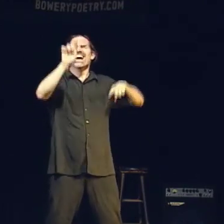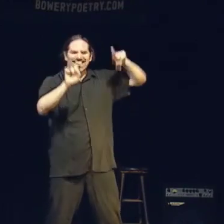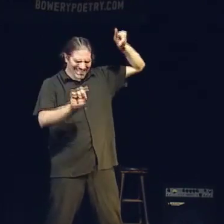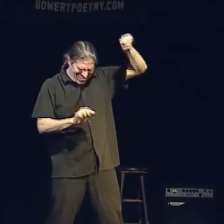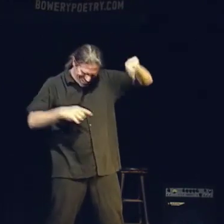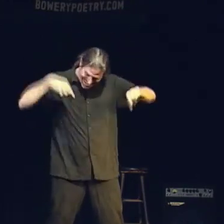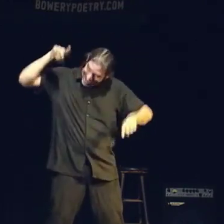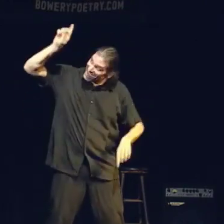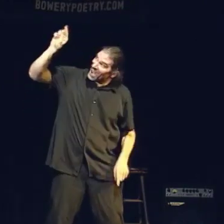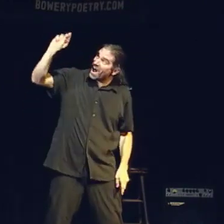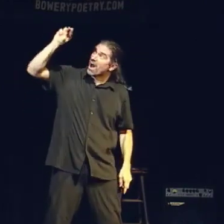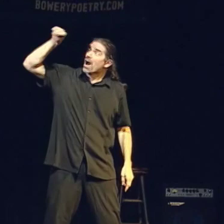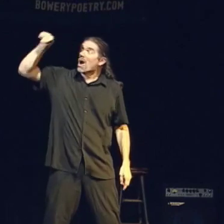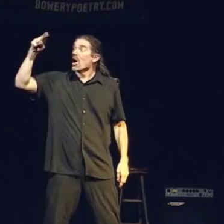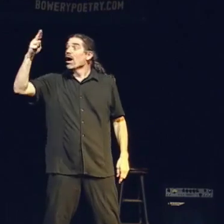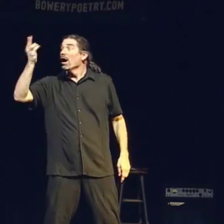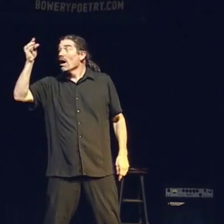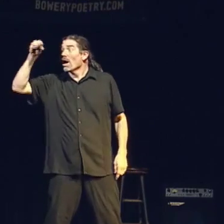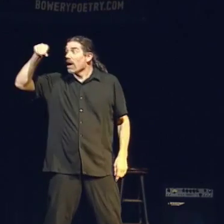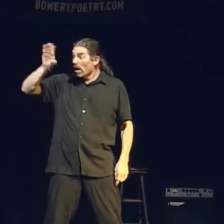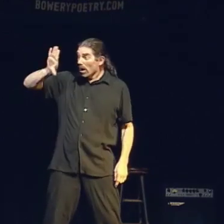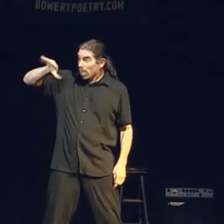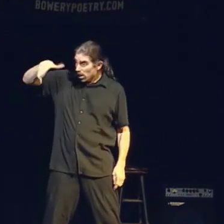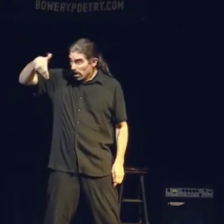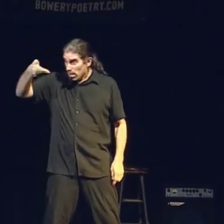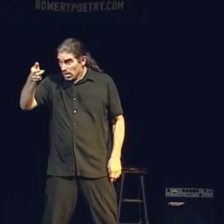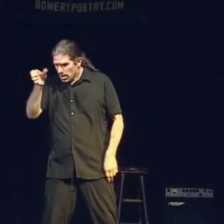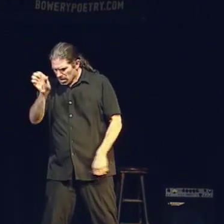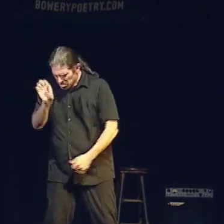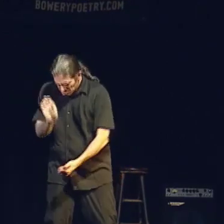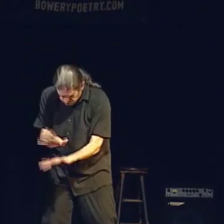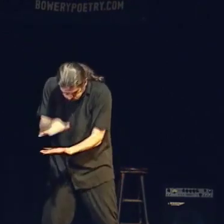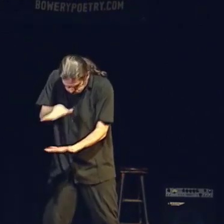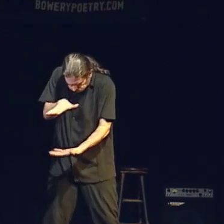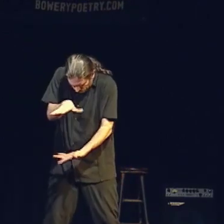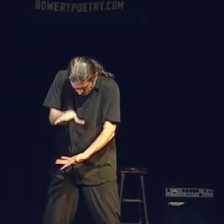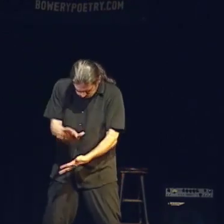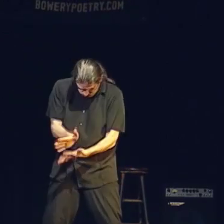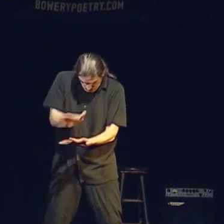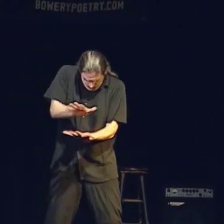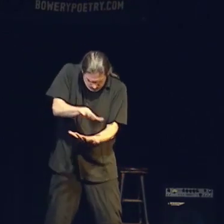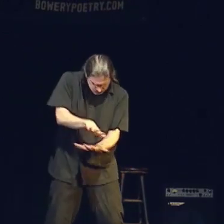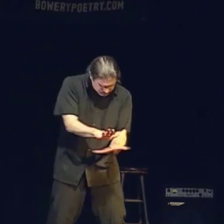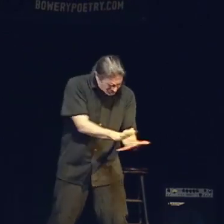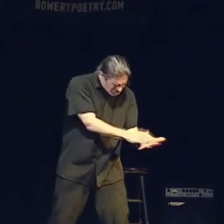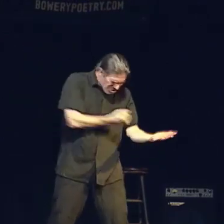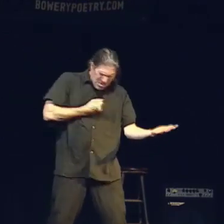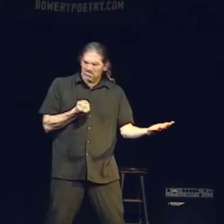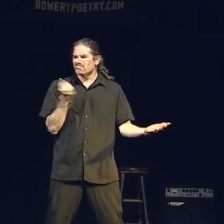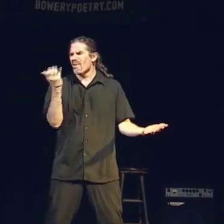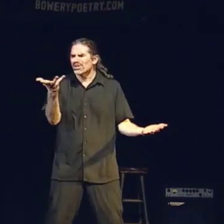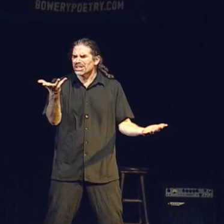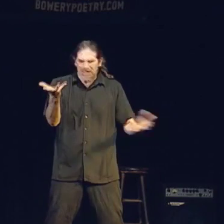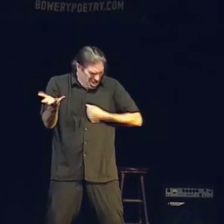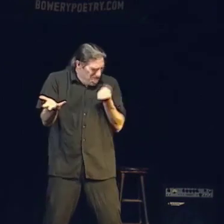Falling towards its reflection. In the river. That's poetry.